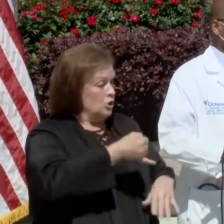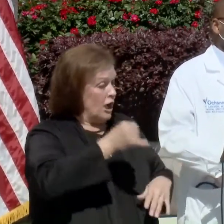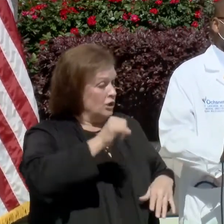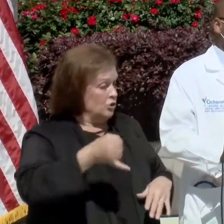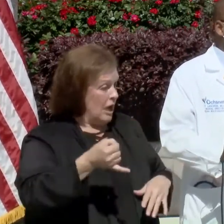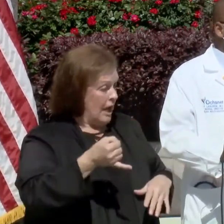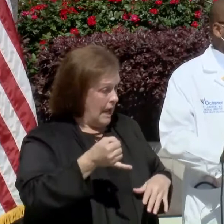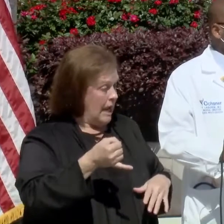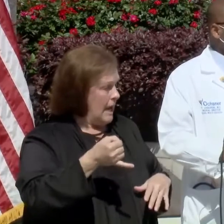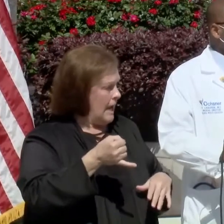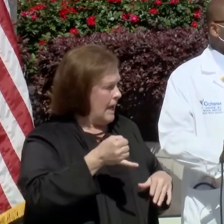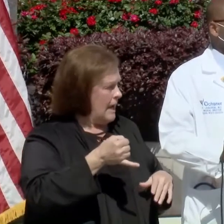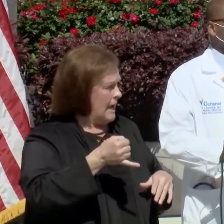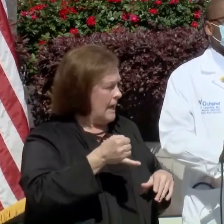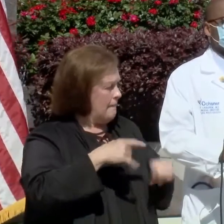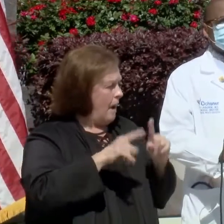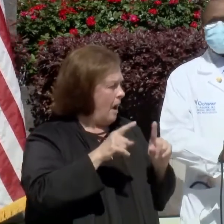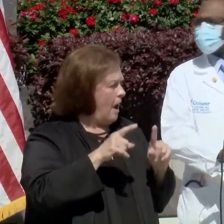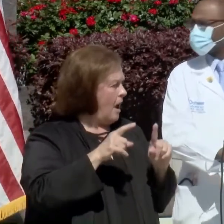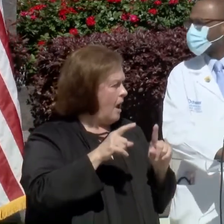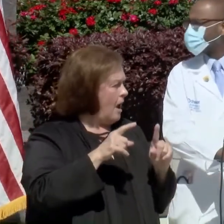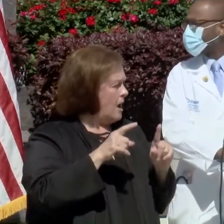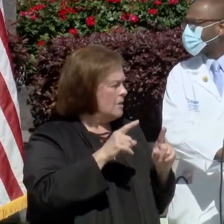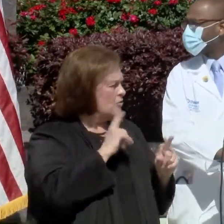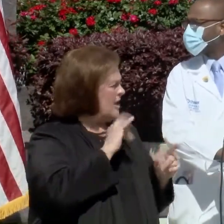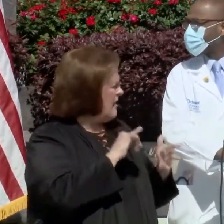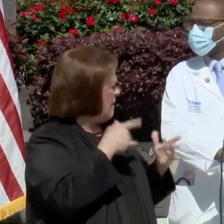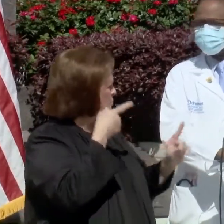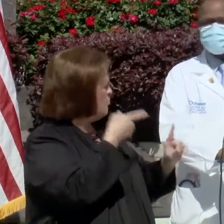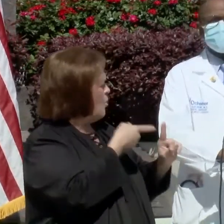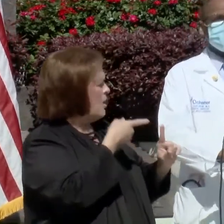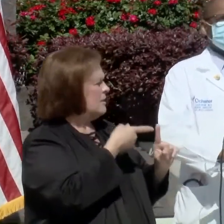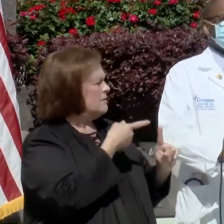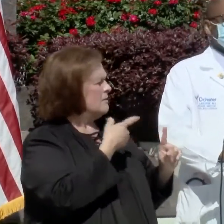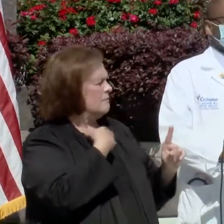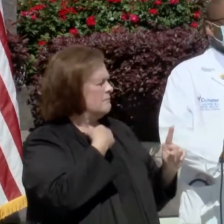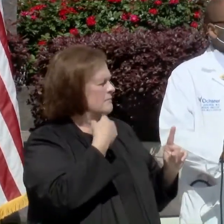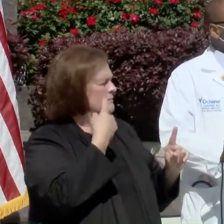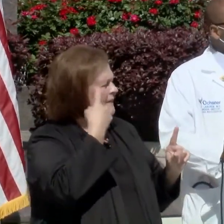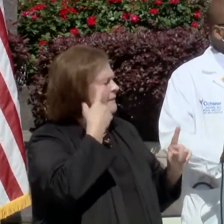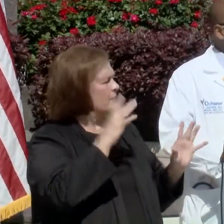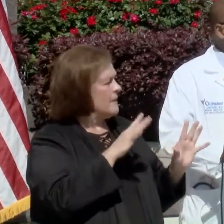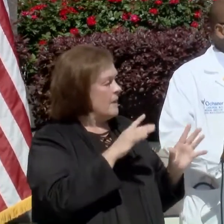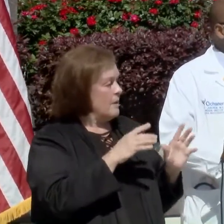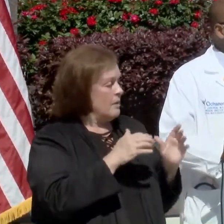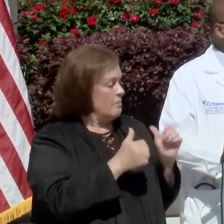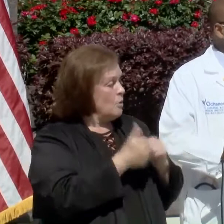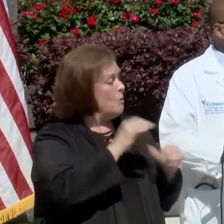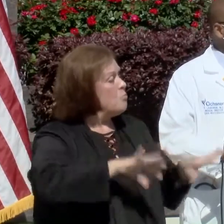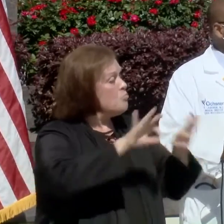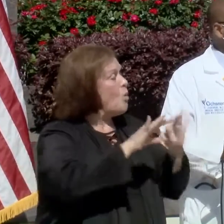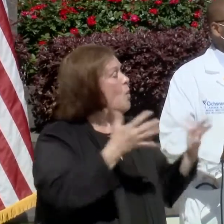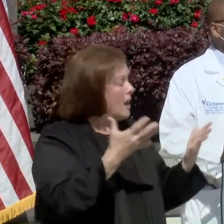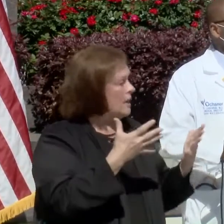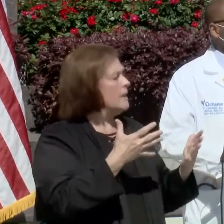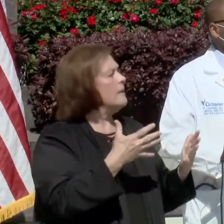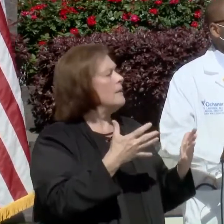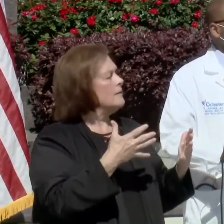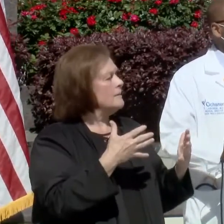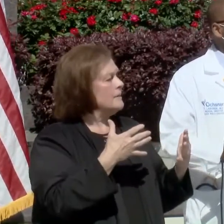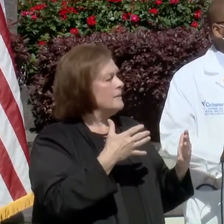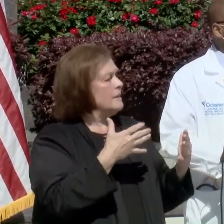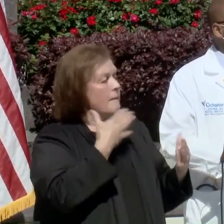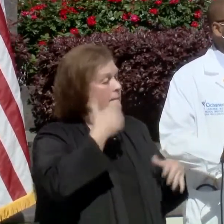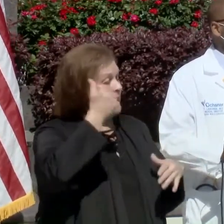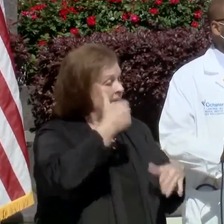forward. But to that question, though, I guess the point that I would like to make is the most important thing at this point in time is to really,